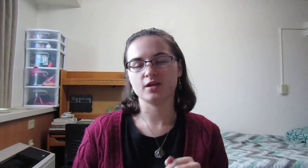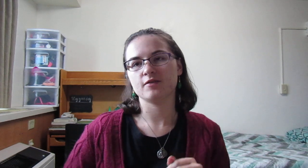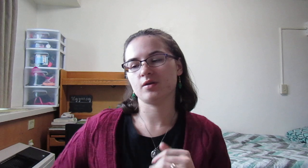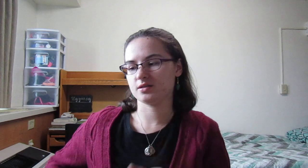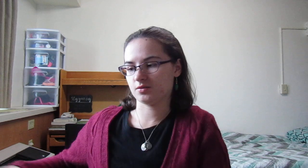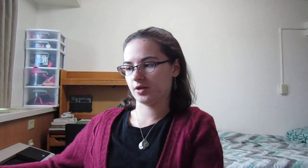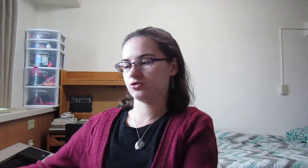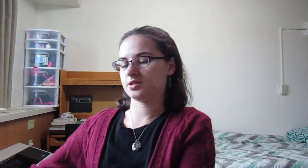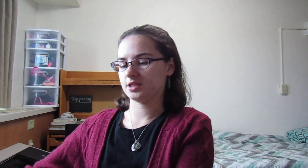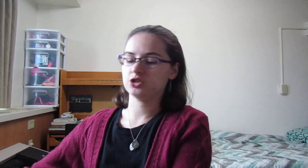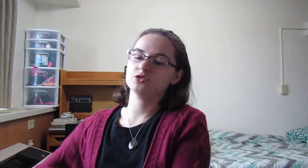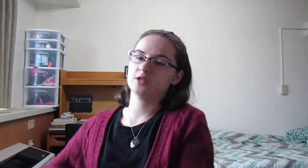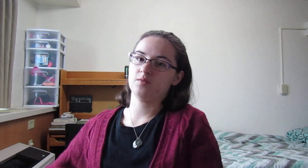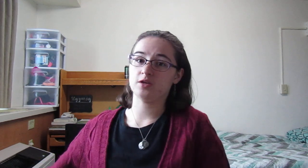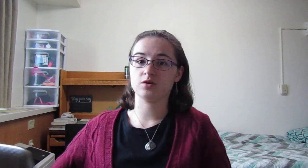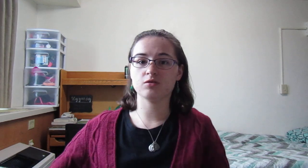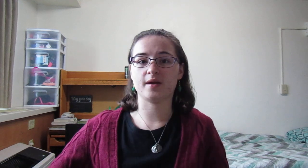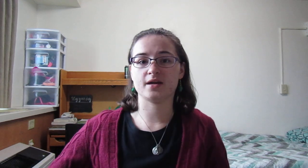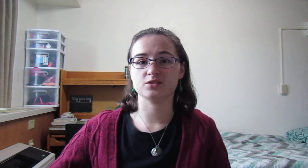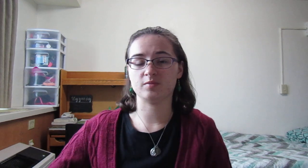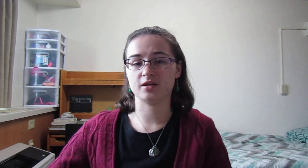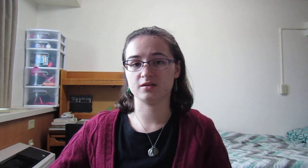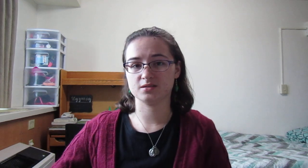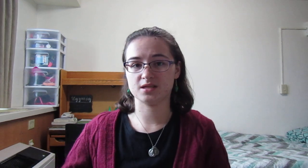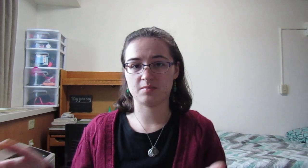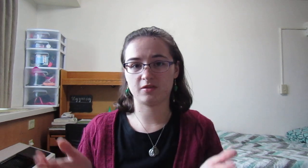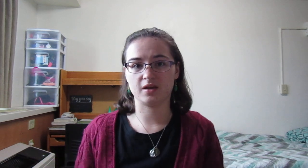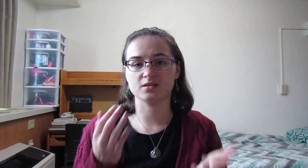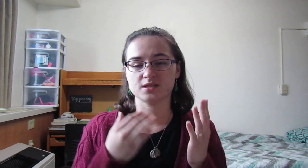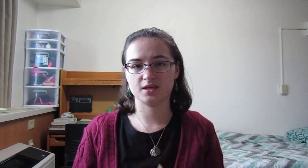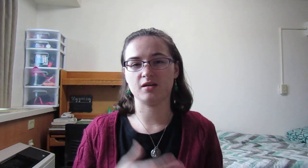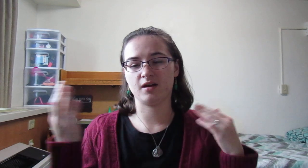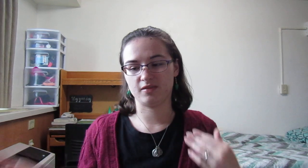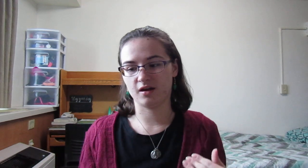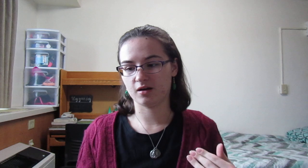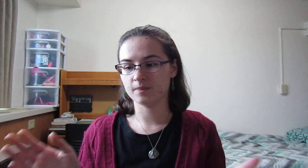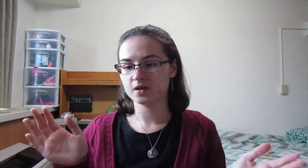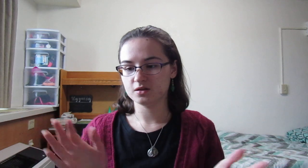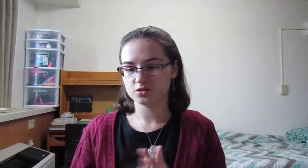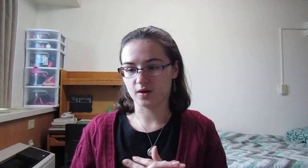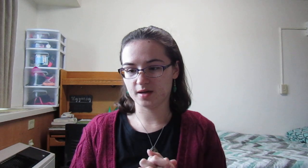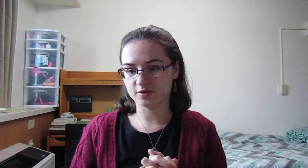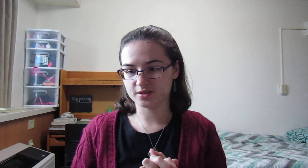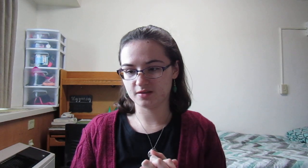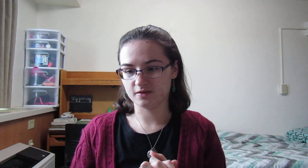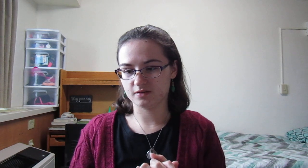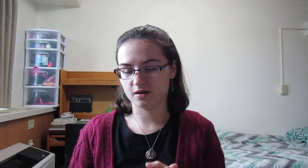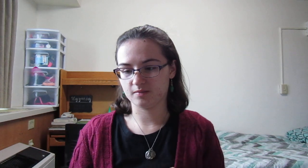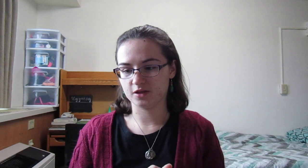to give you guys the right translation, so that when you go to Mass, you'll be hearing the same things here and there. So I am using the